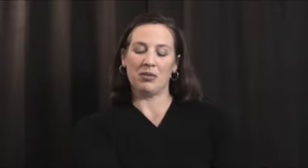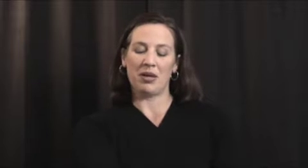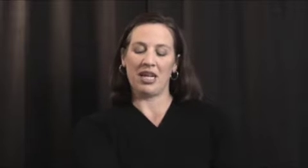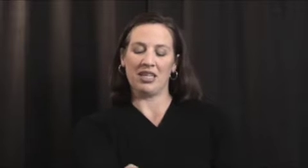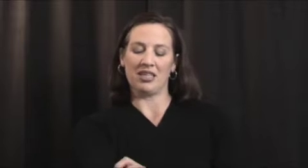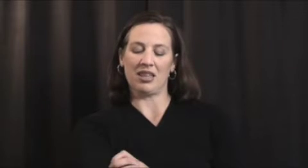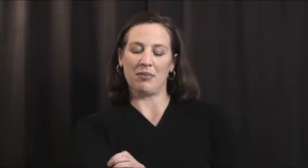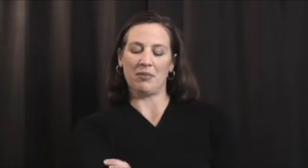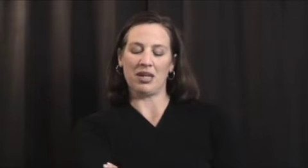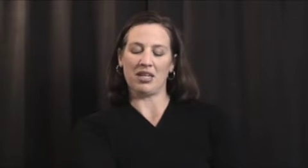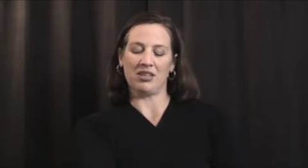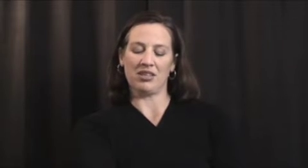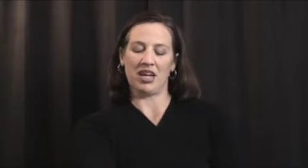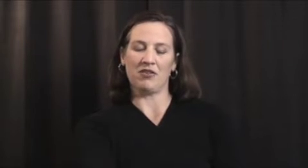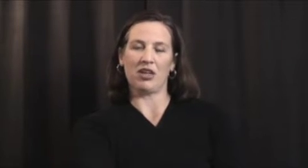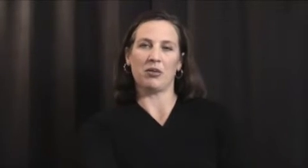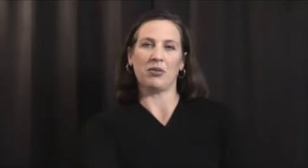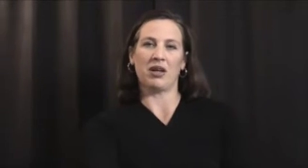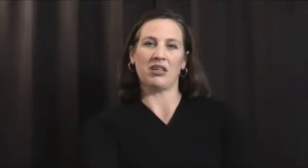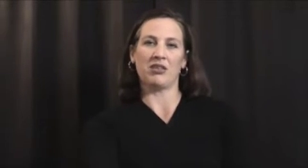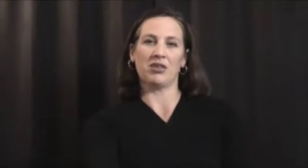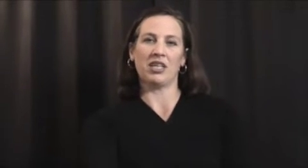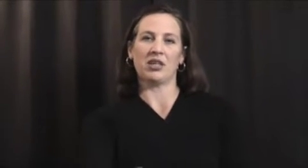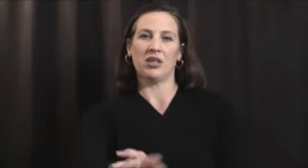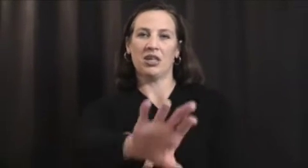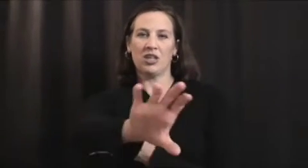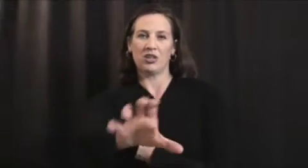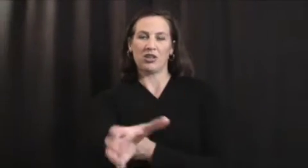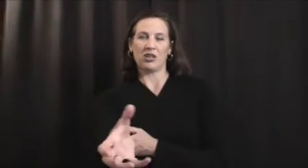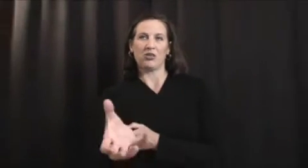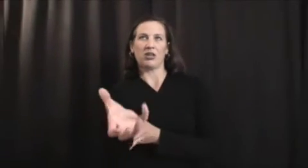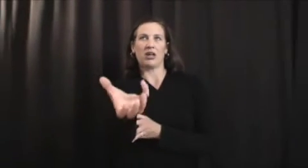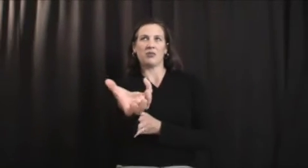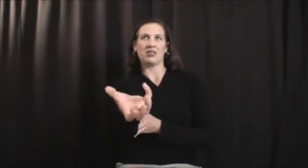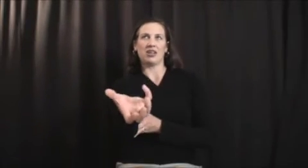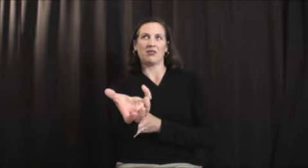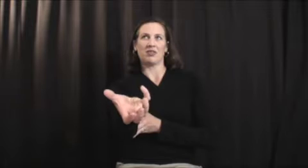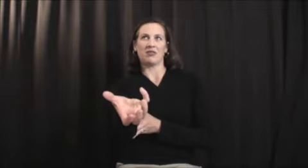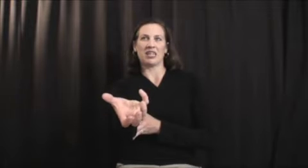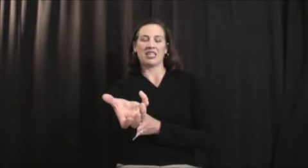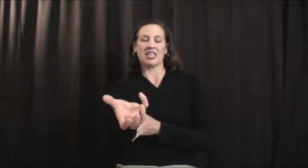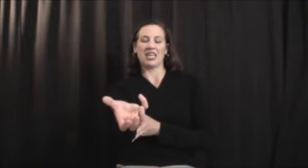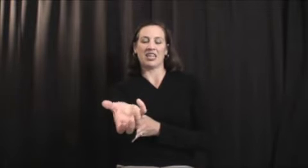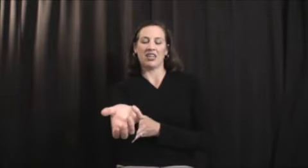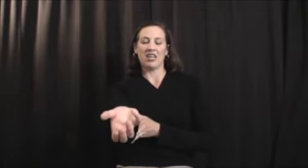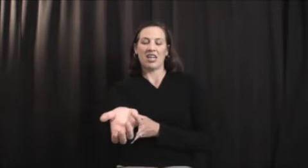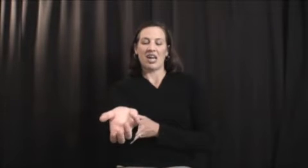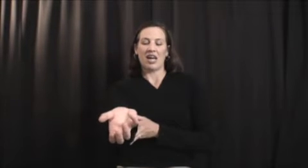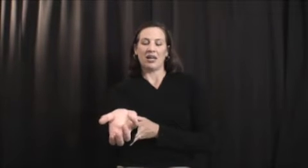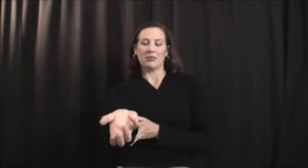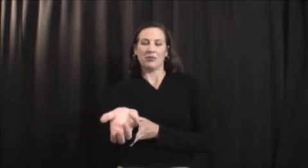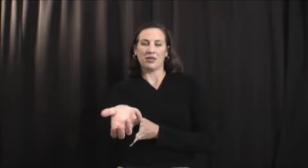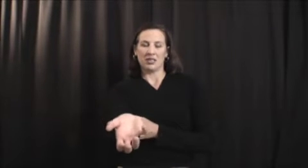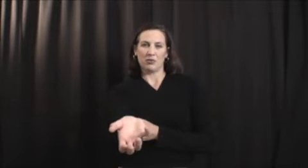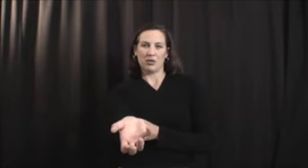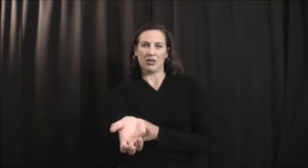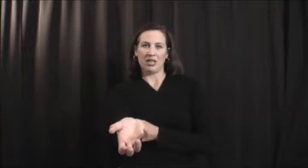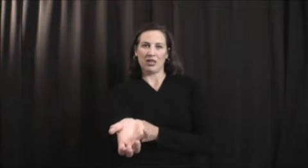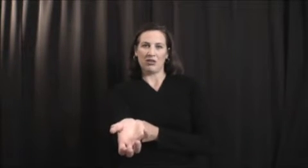the pain is in the medial side of your elbow right through here. Turning doorknobs is often affected there, which is one thing you